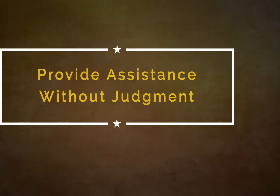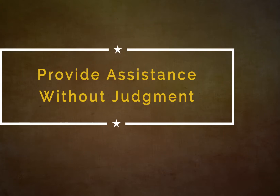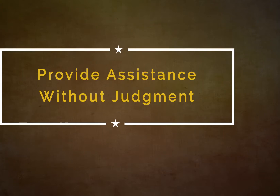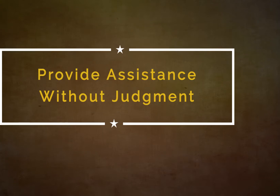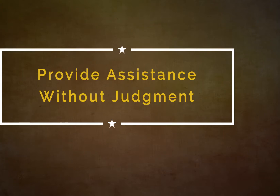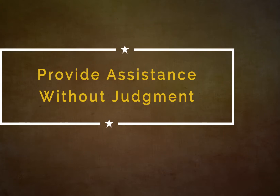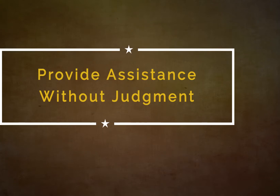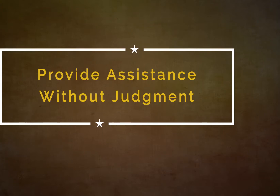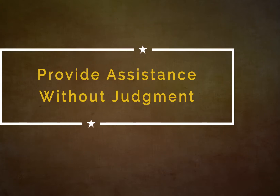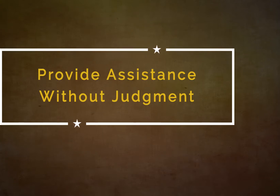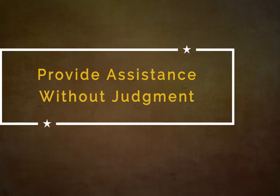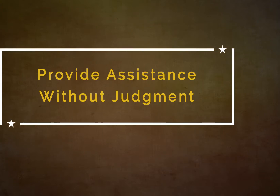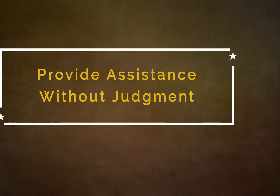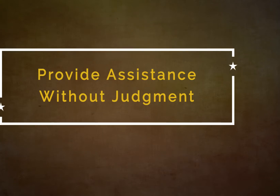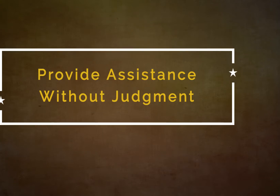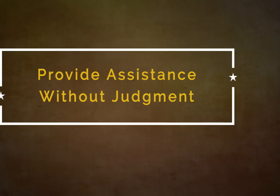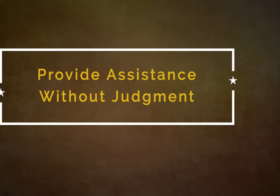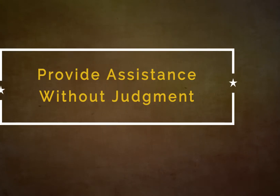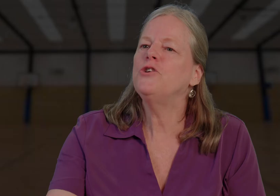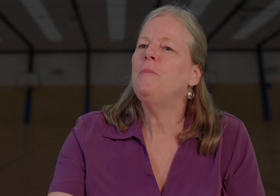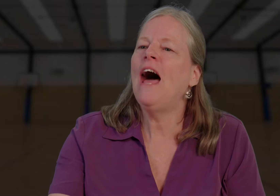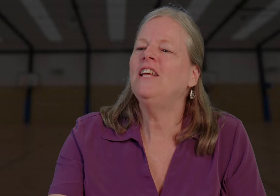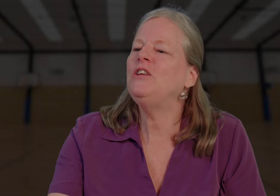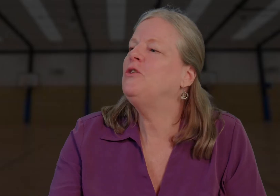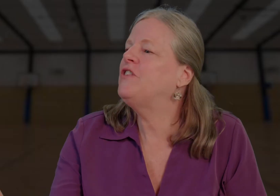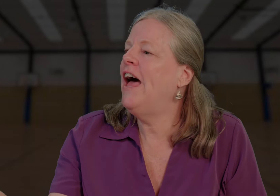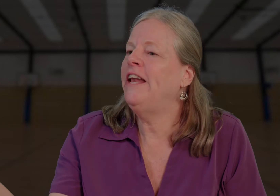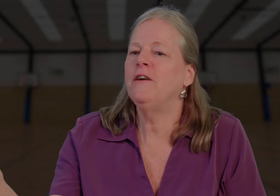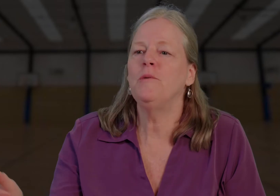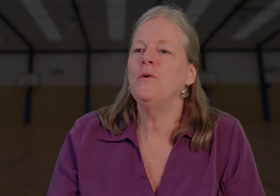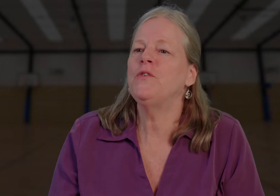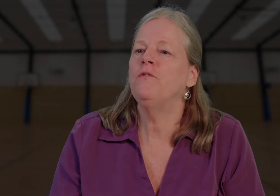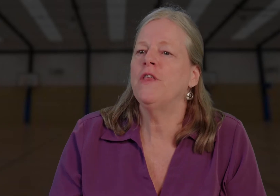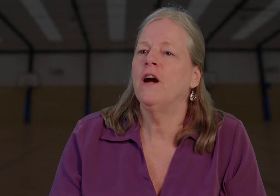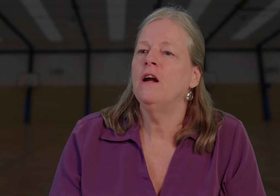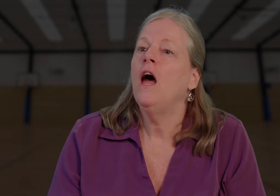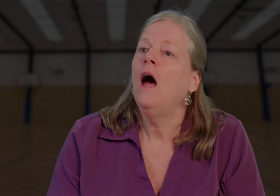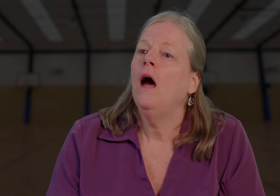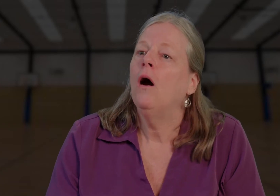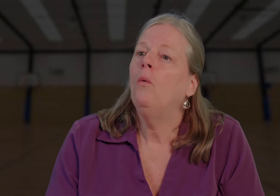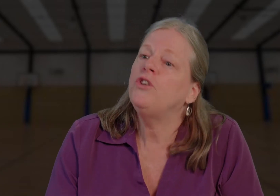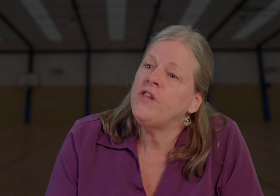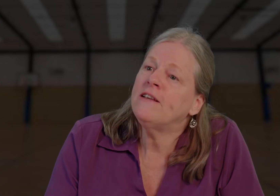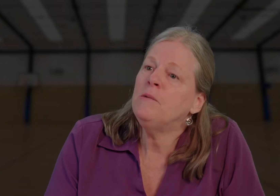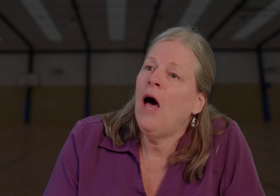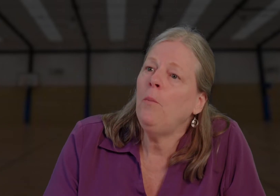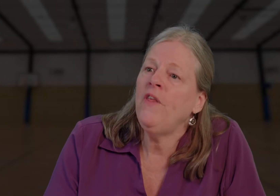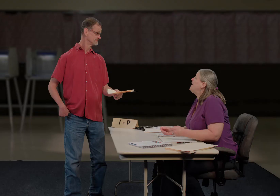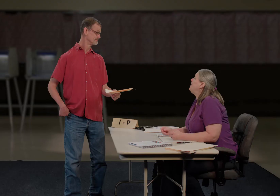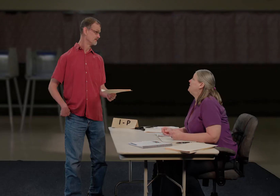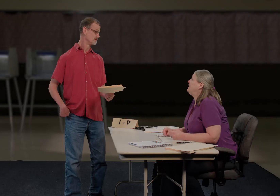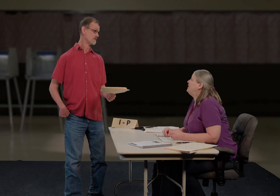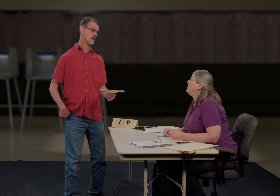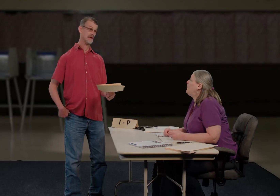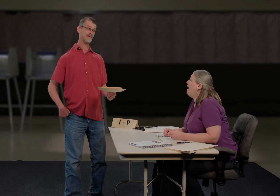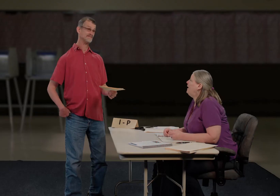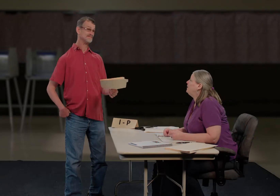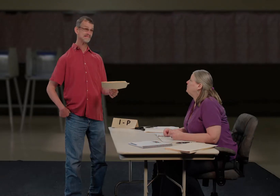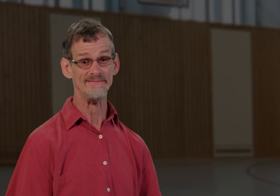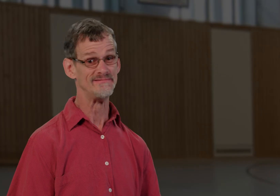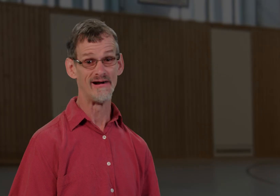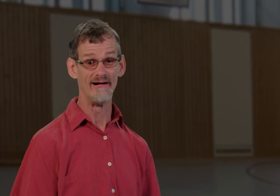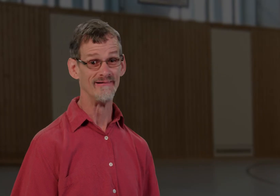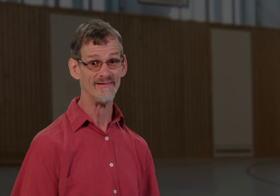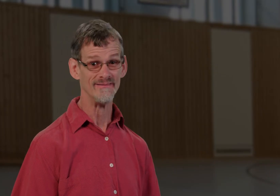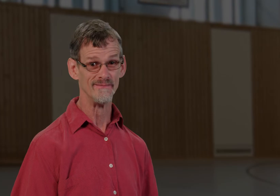place. Others may not. Tell every voter, if you need help with anything, just let me know. If the person does not